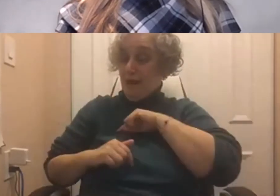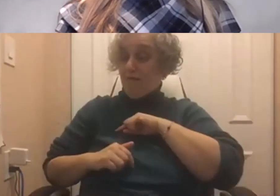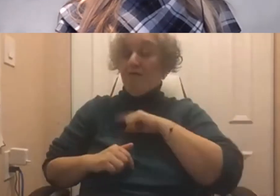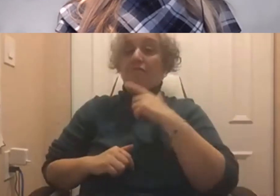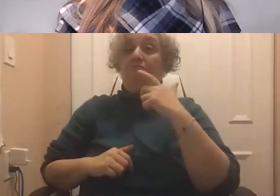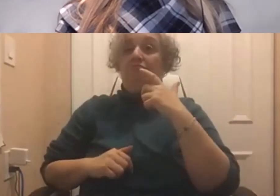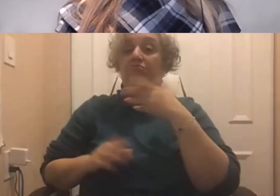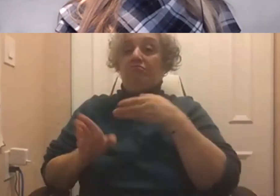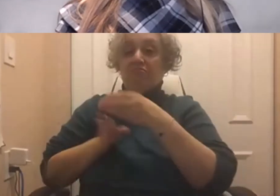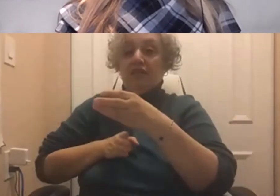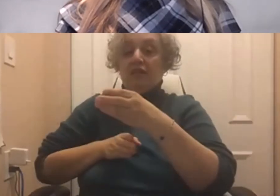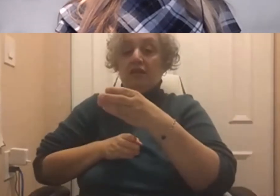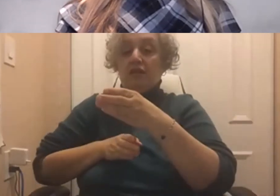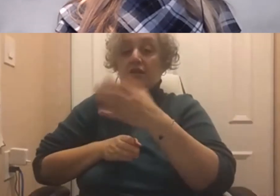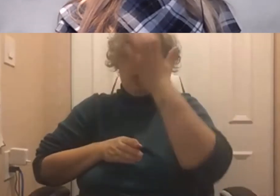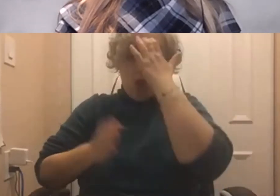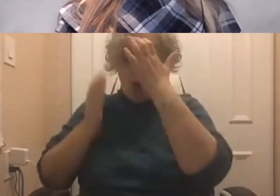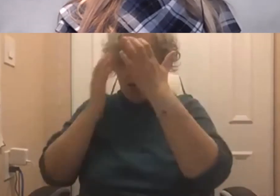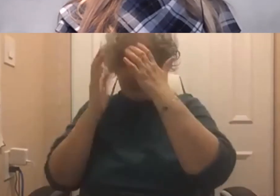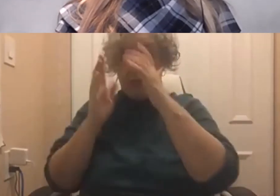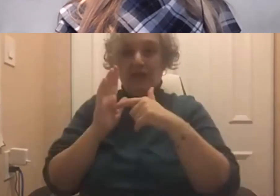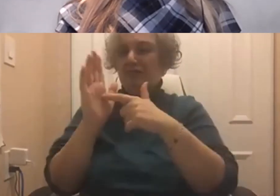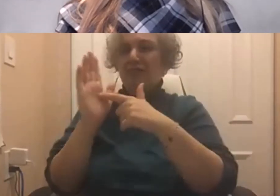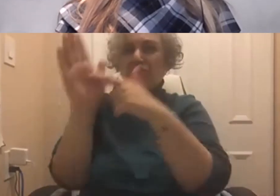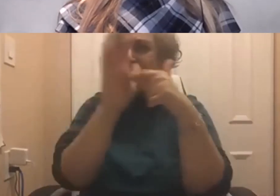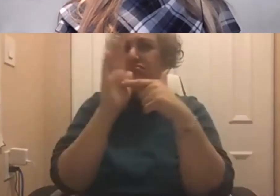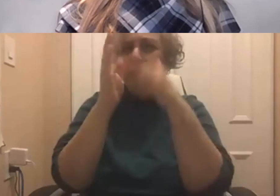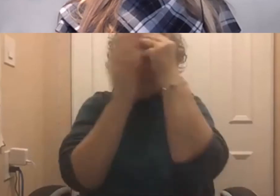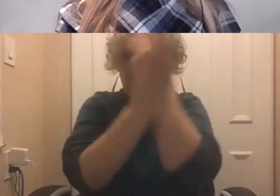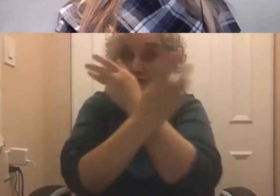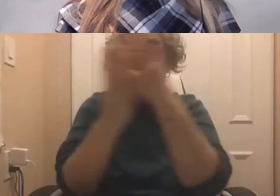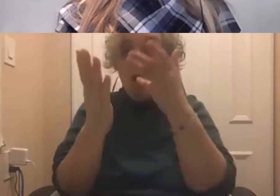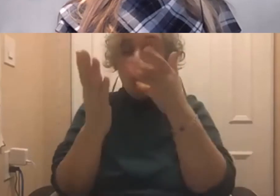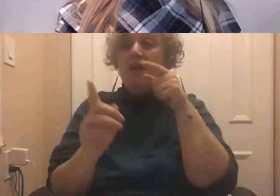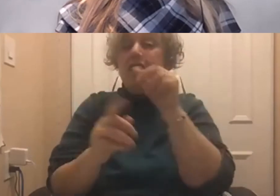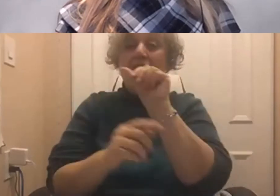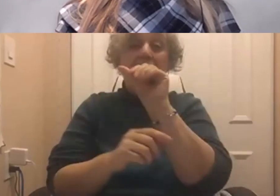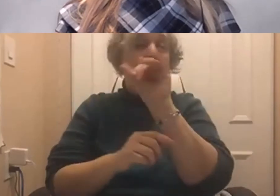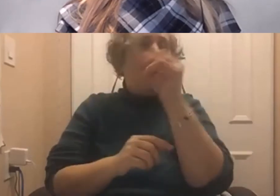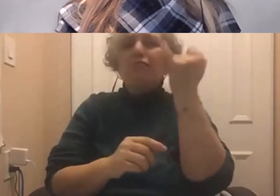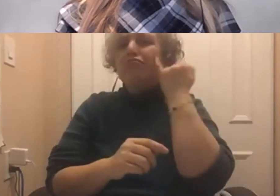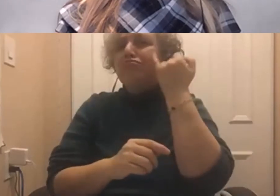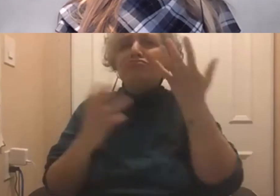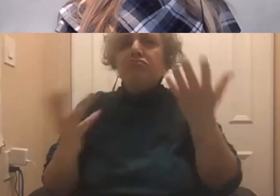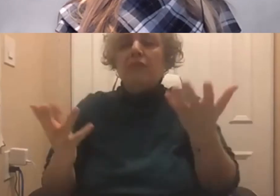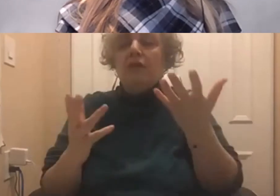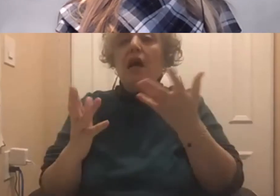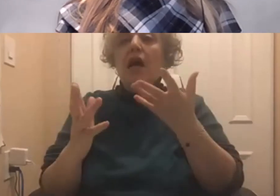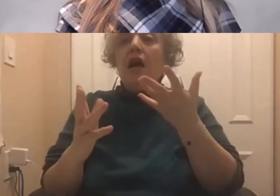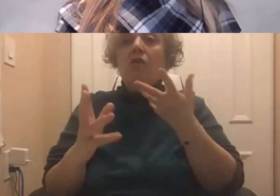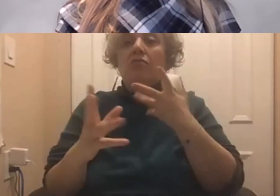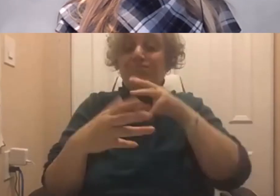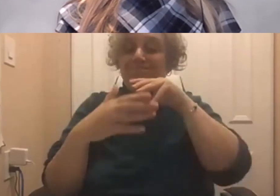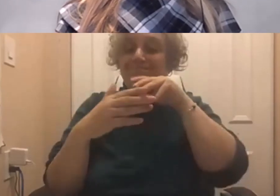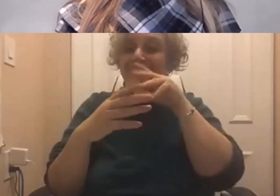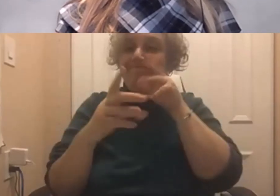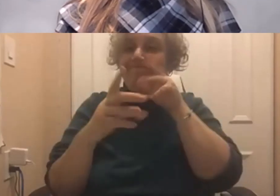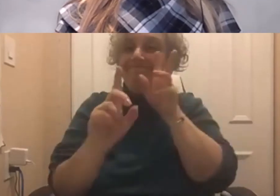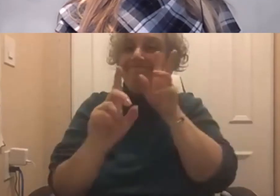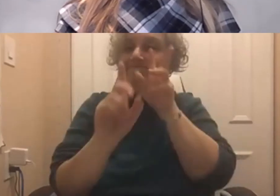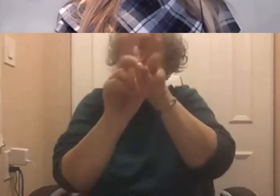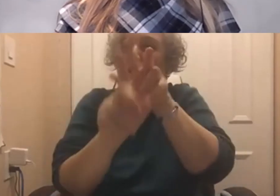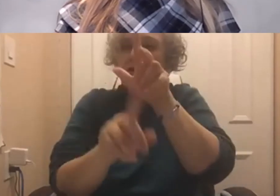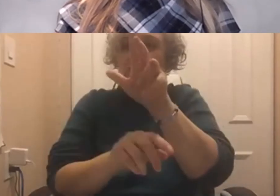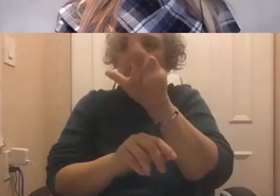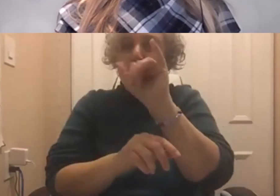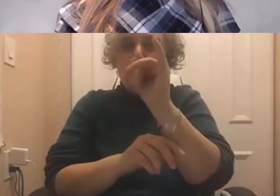AI is, telling people how it impacts their job, how it impacts every day, how do they know to manage their own data, how